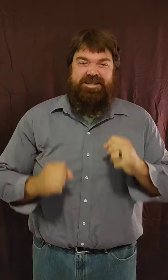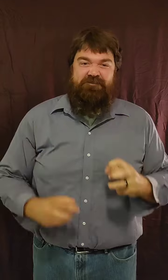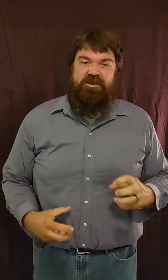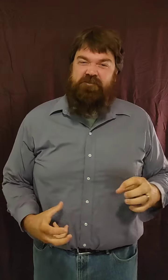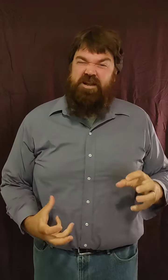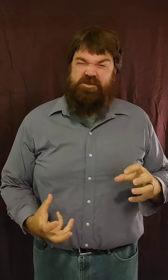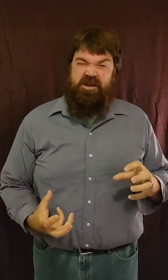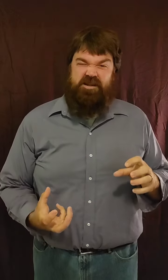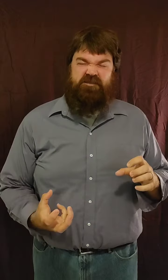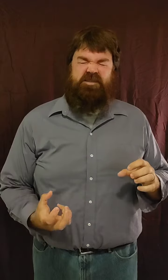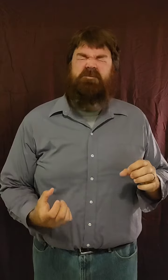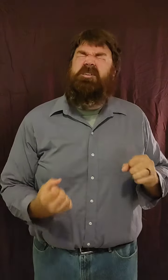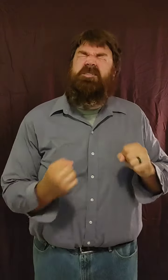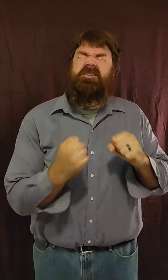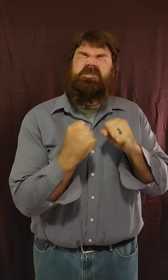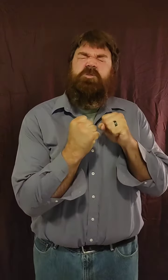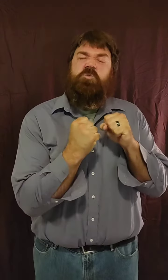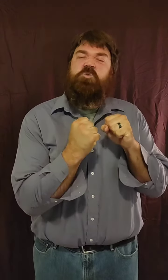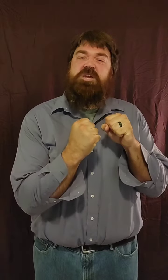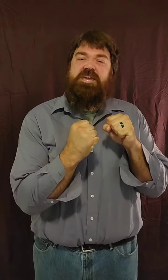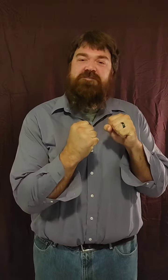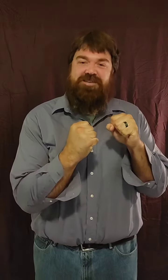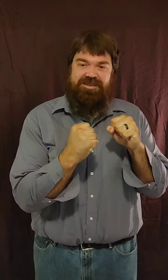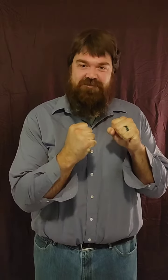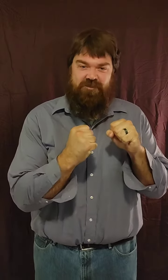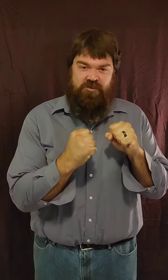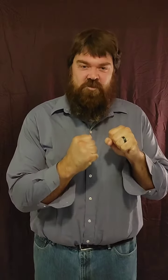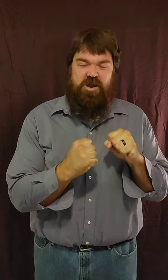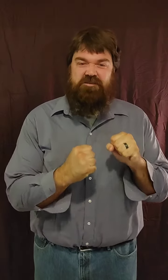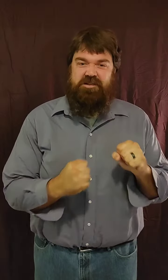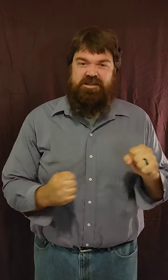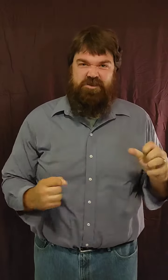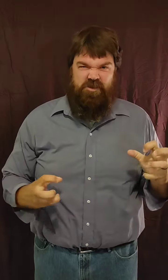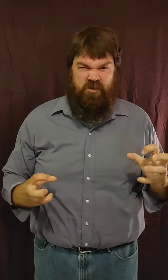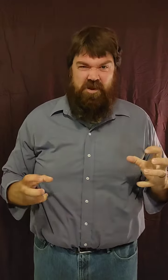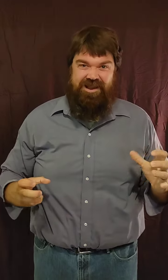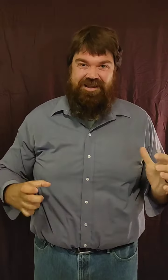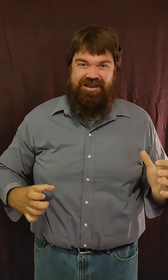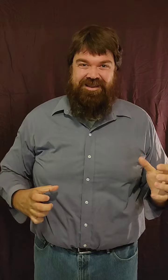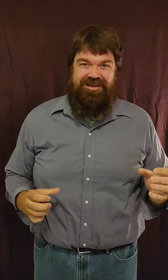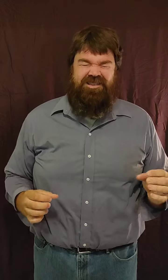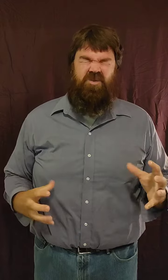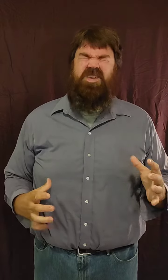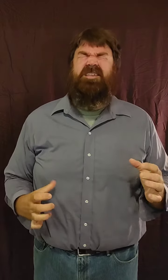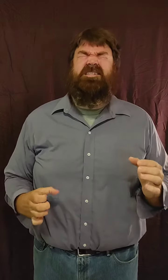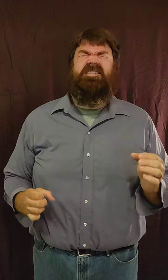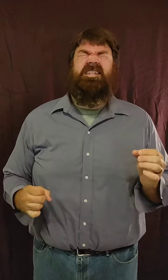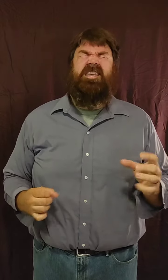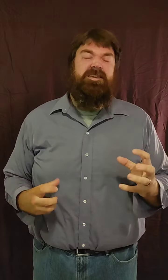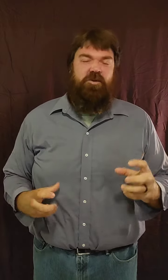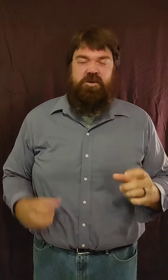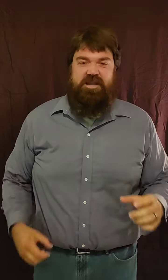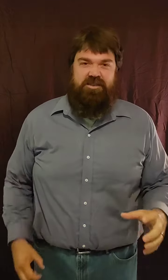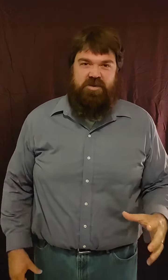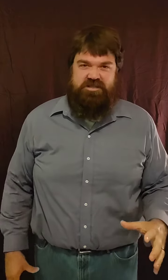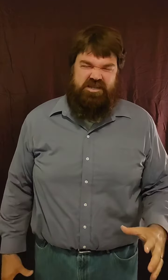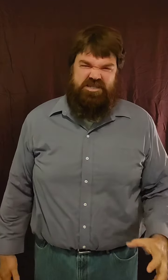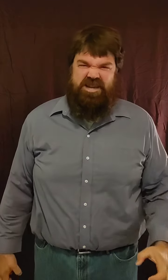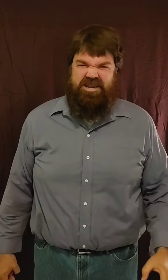But if I try to lift something that is too heavy, one of the least will break. The weakest link will let the rest of the chain